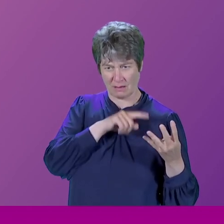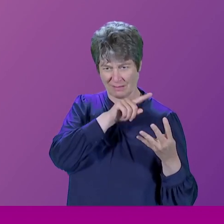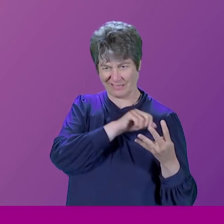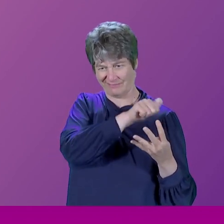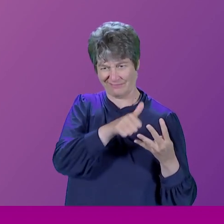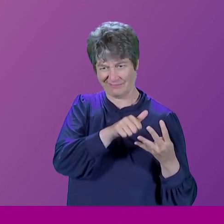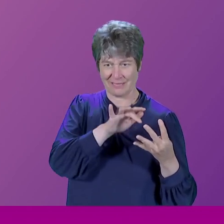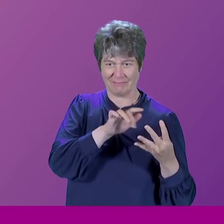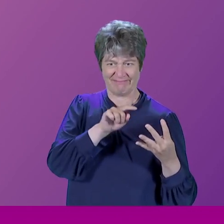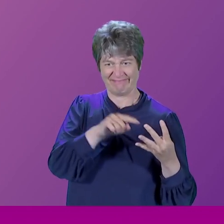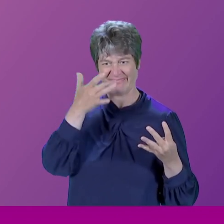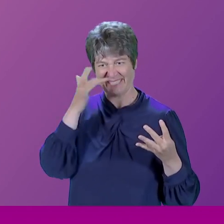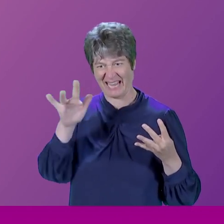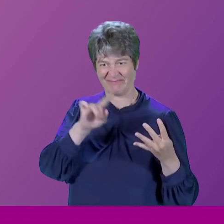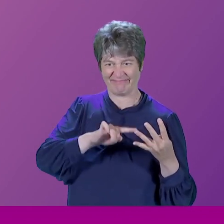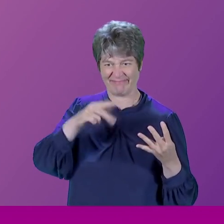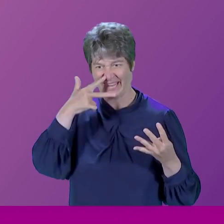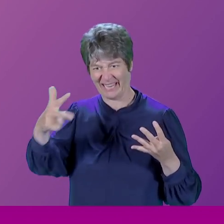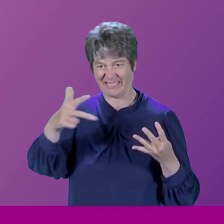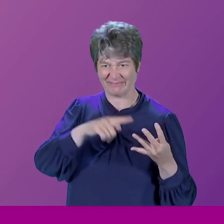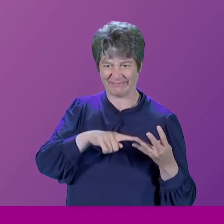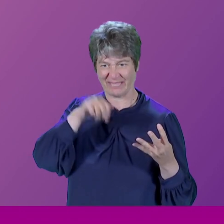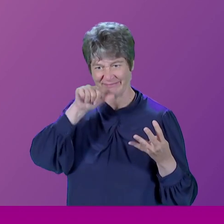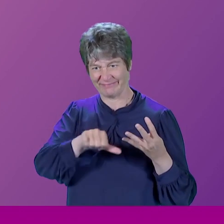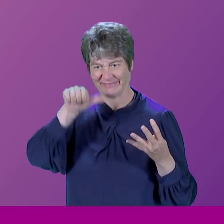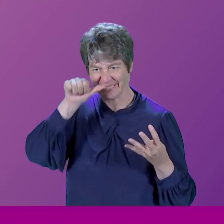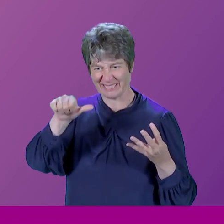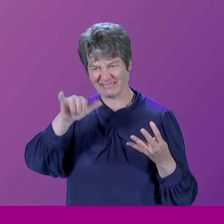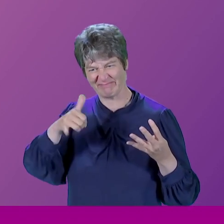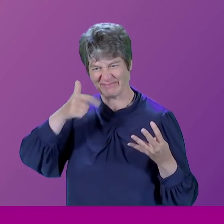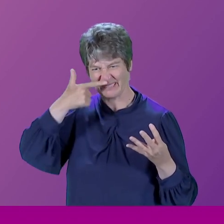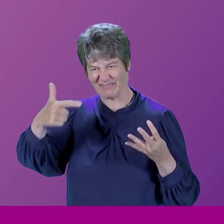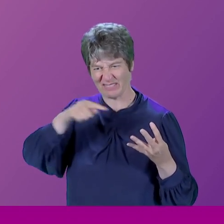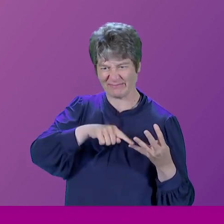down every two years. So 12, 10, 8, 6, I think. Yeah. Maybe the youngest was seven.